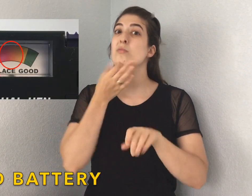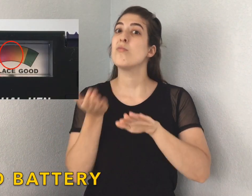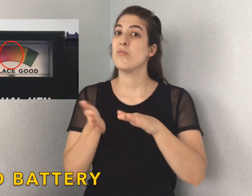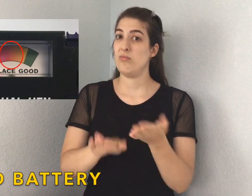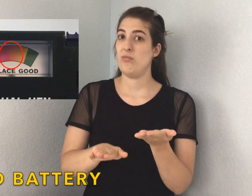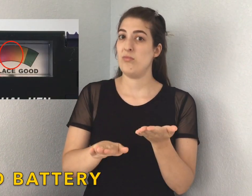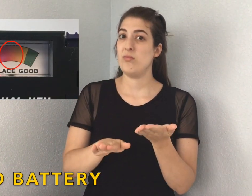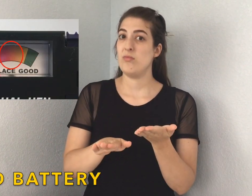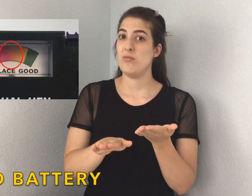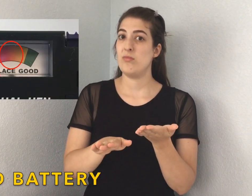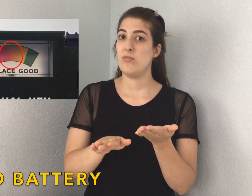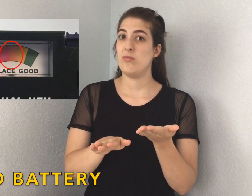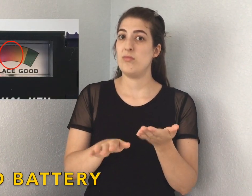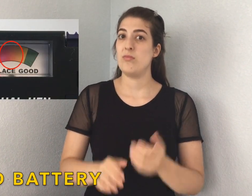Used battery.